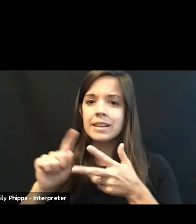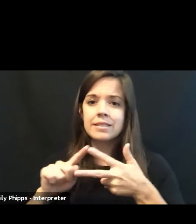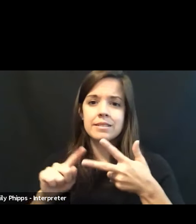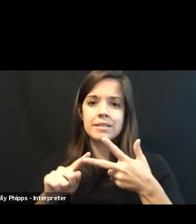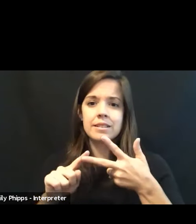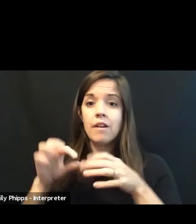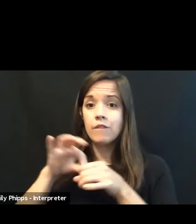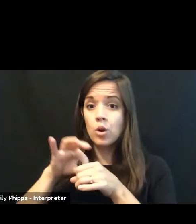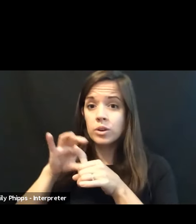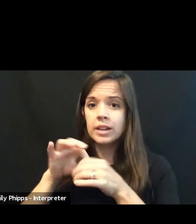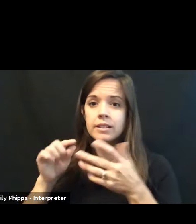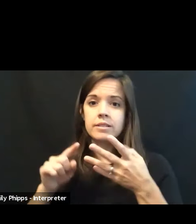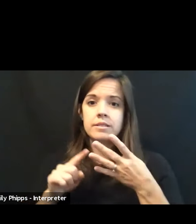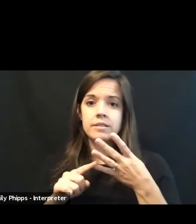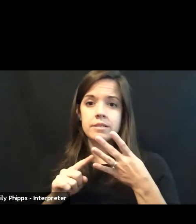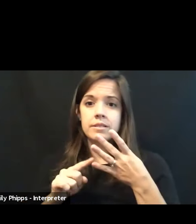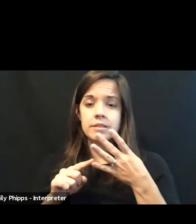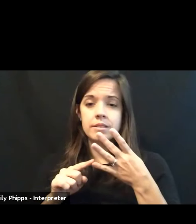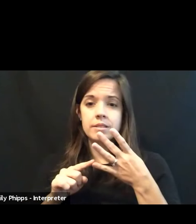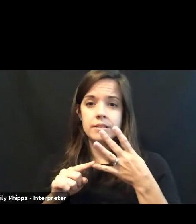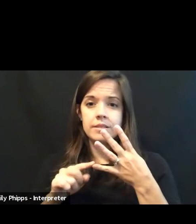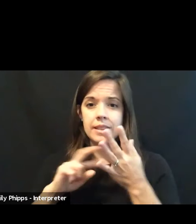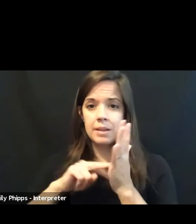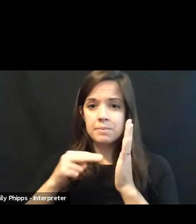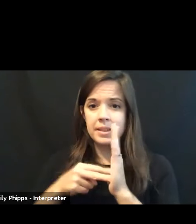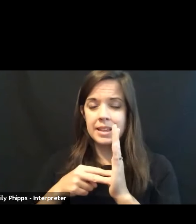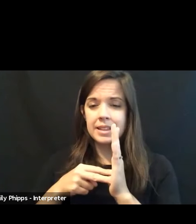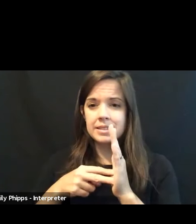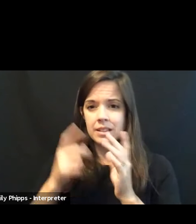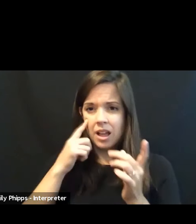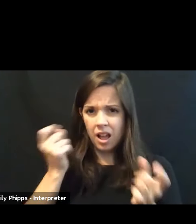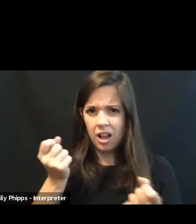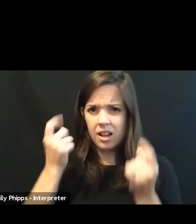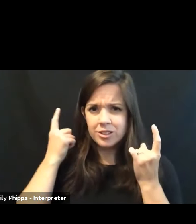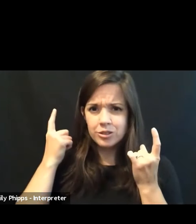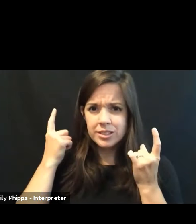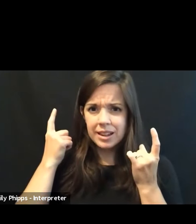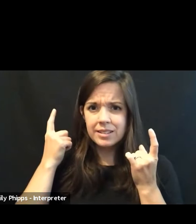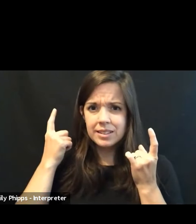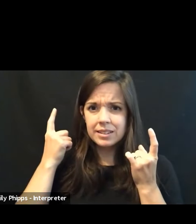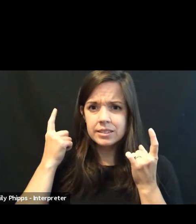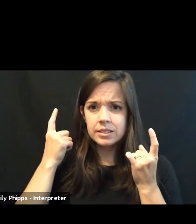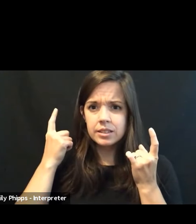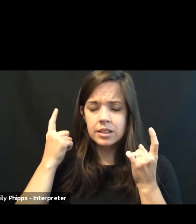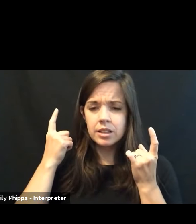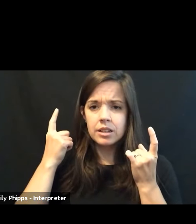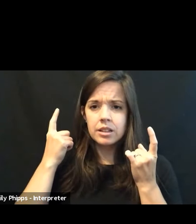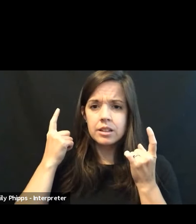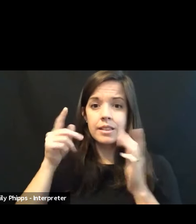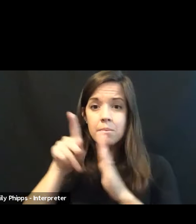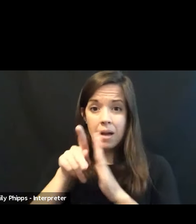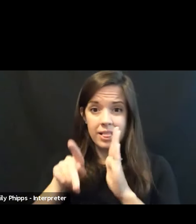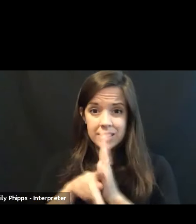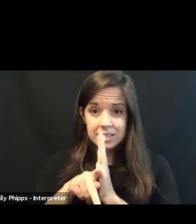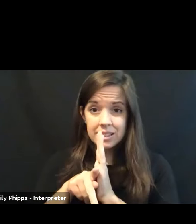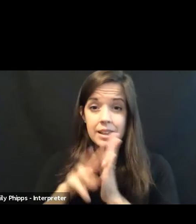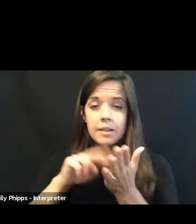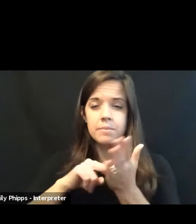that means voting, that means understanding the policy. That means